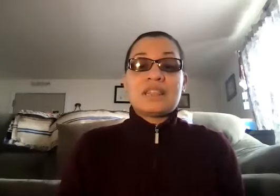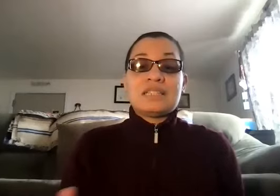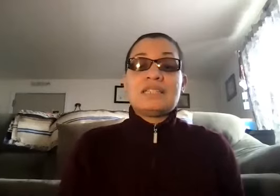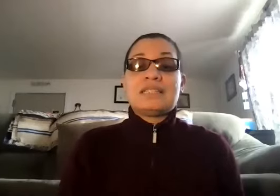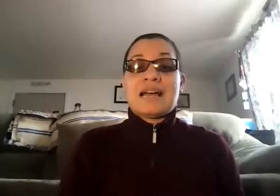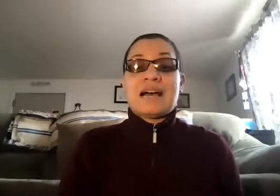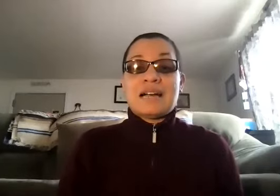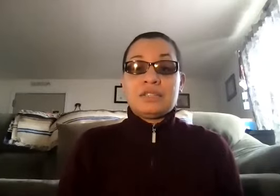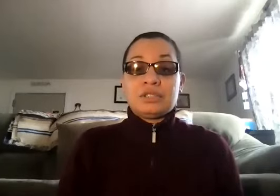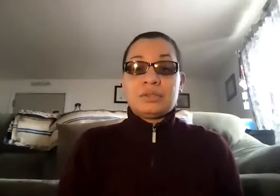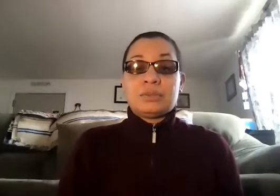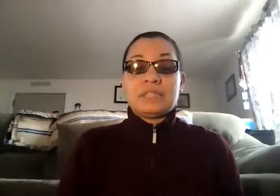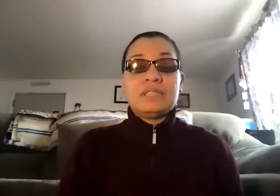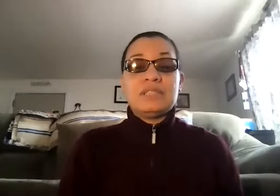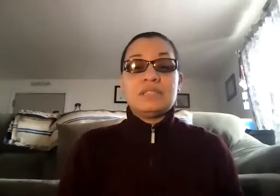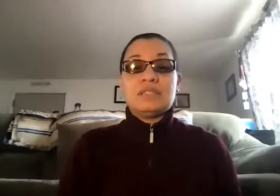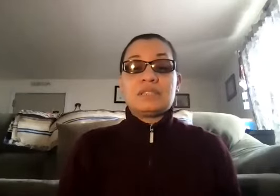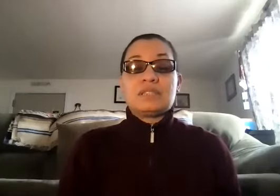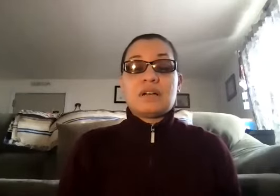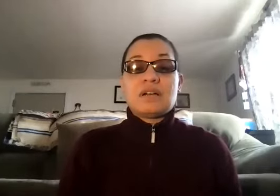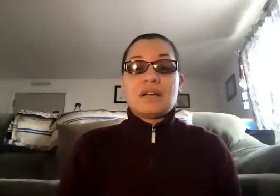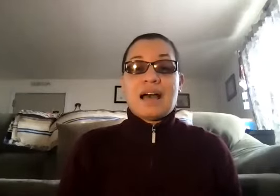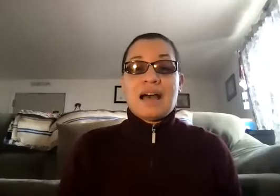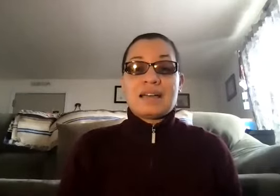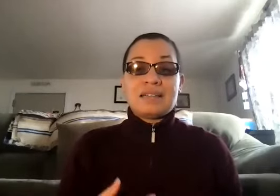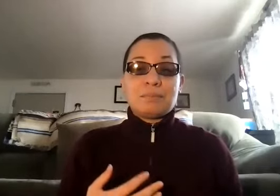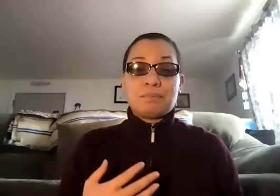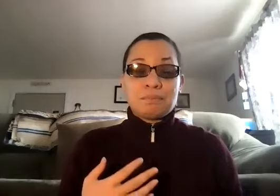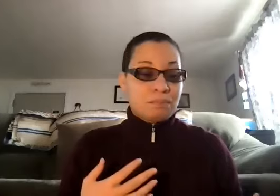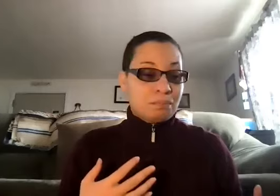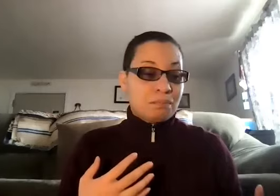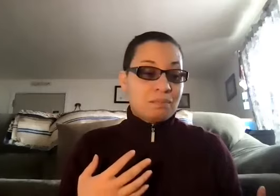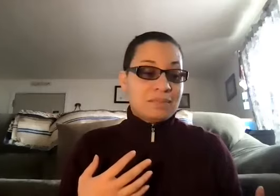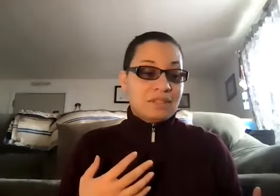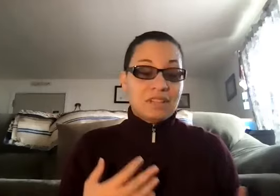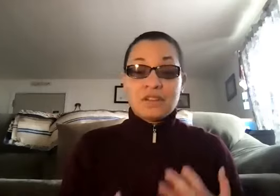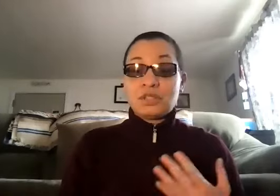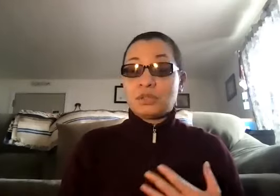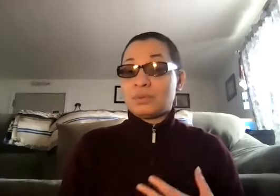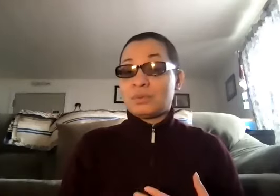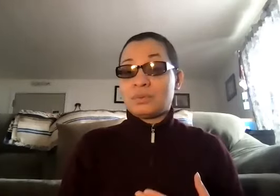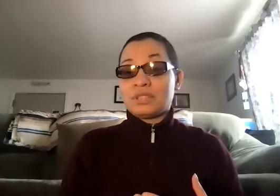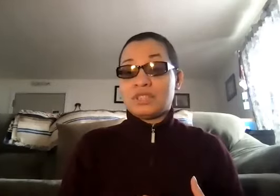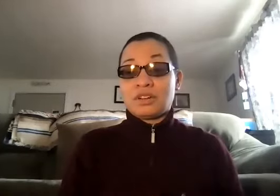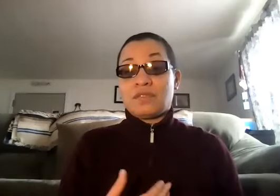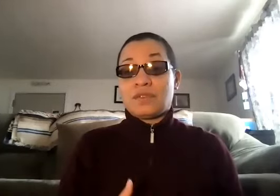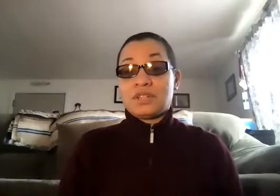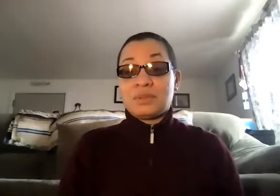things that I do is, I love to look for new